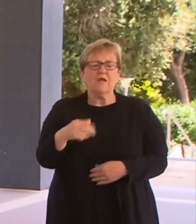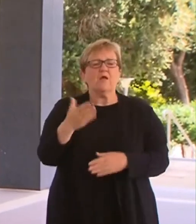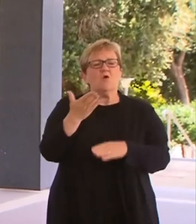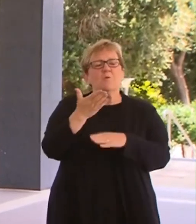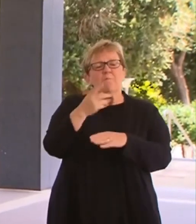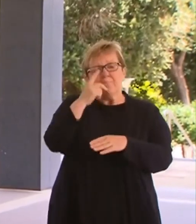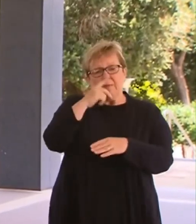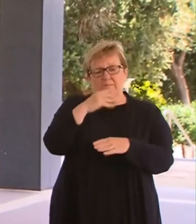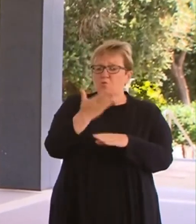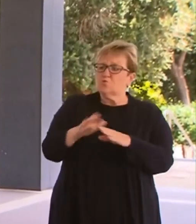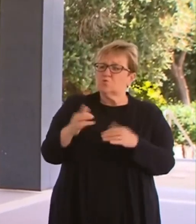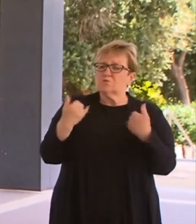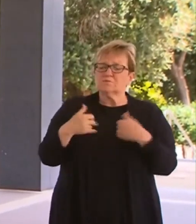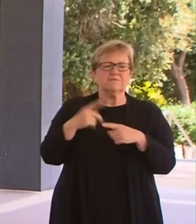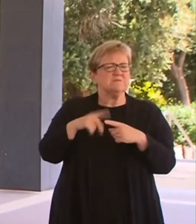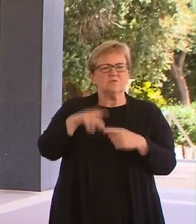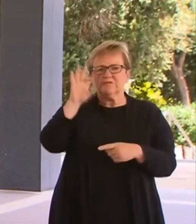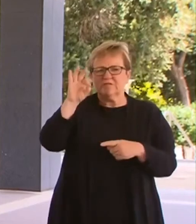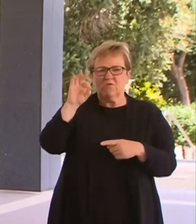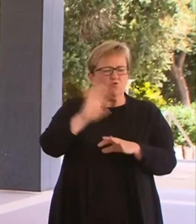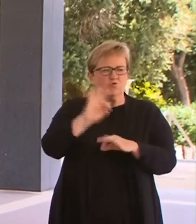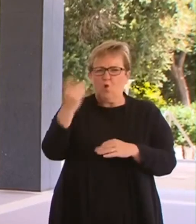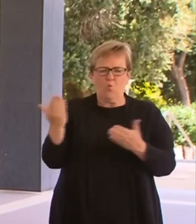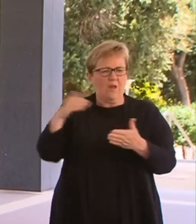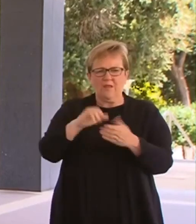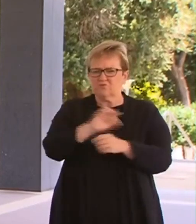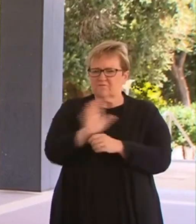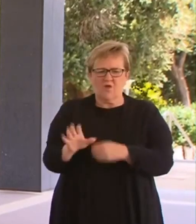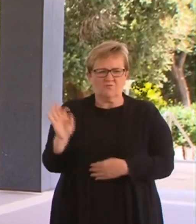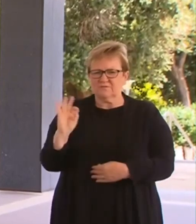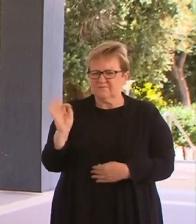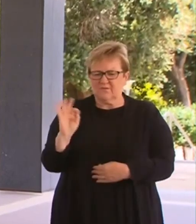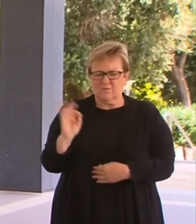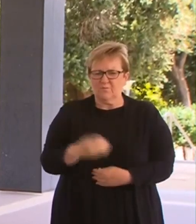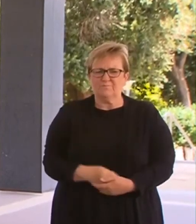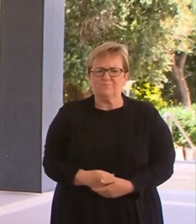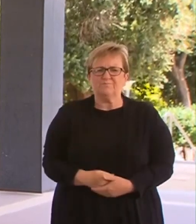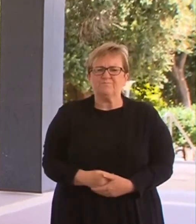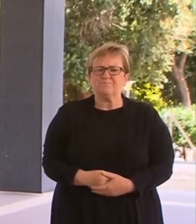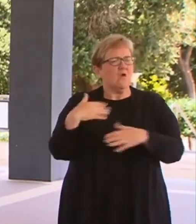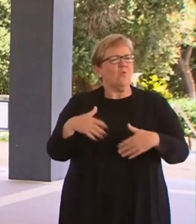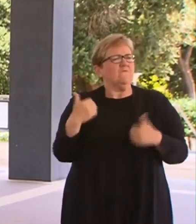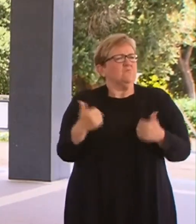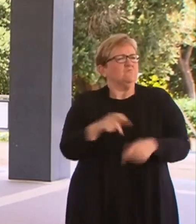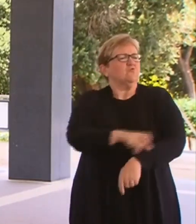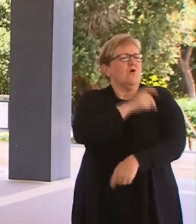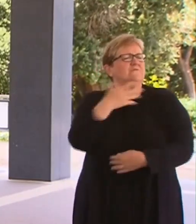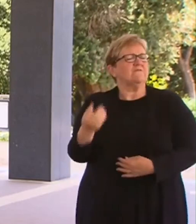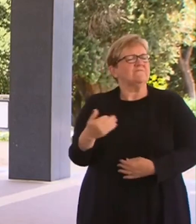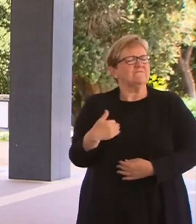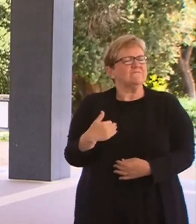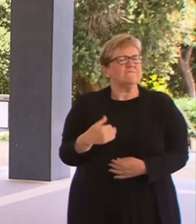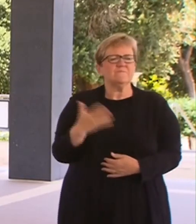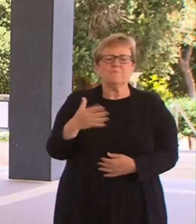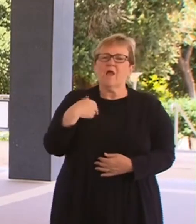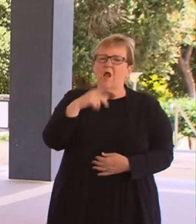of new local cases remains at zero. There are no new local cases in Western Australia. So this means